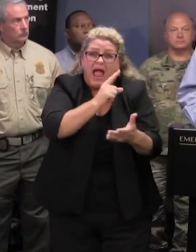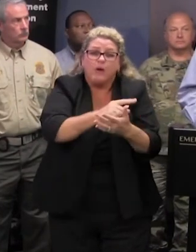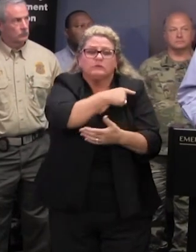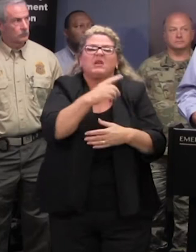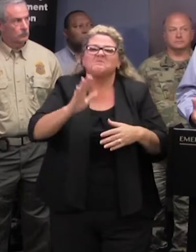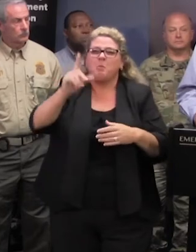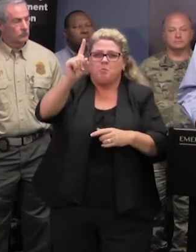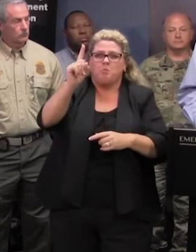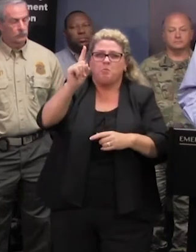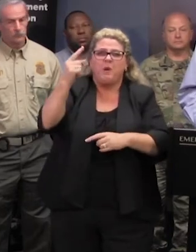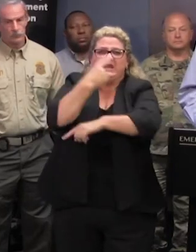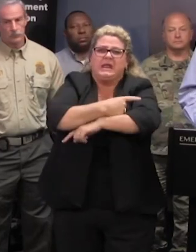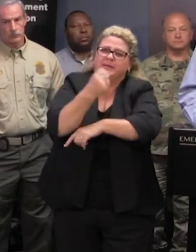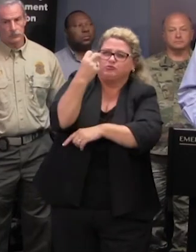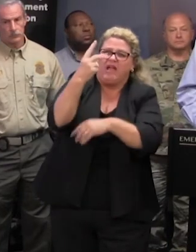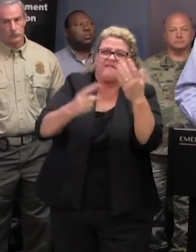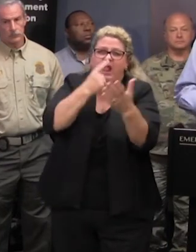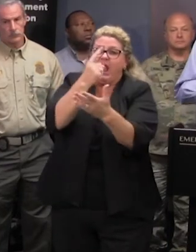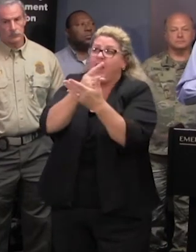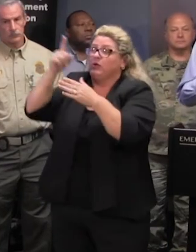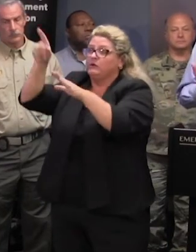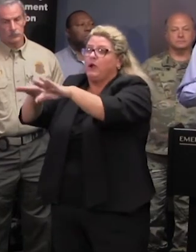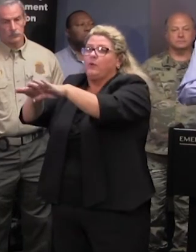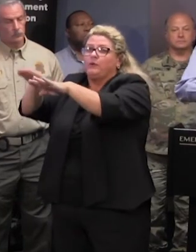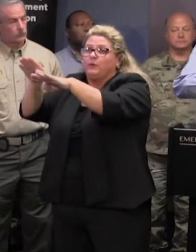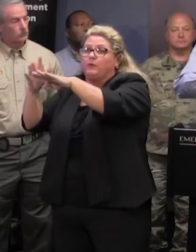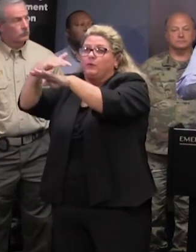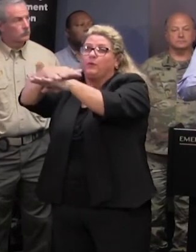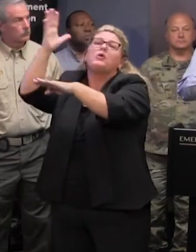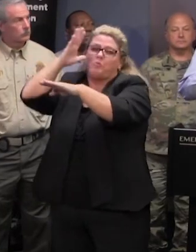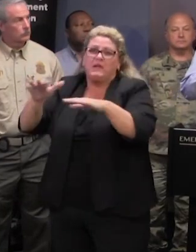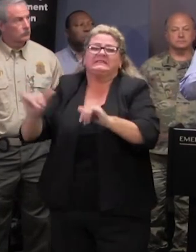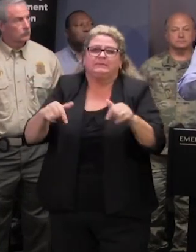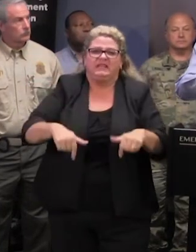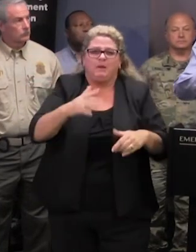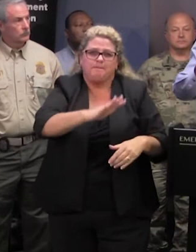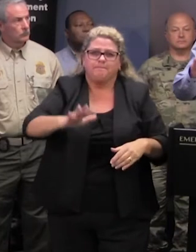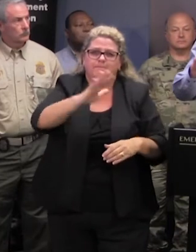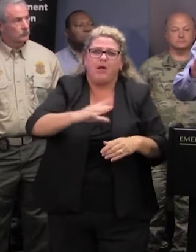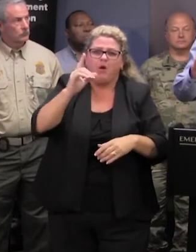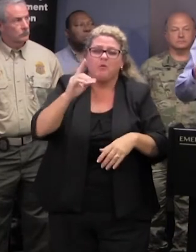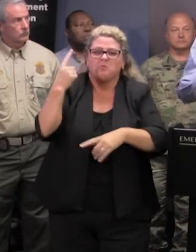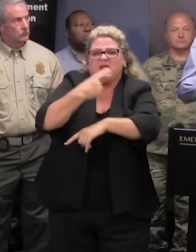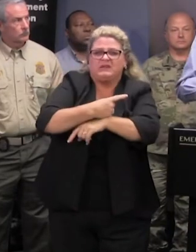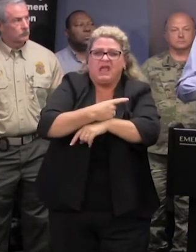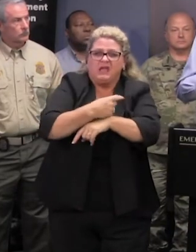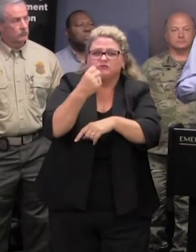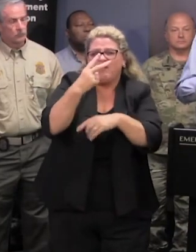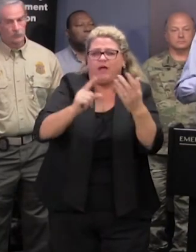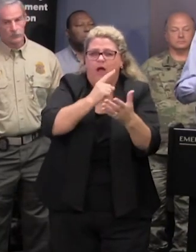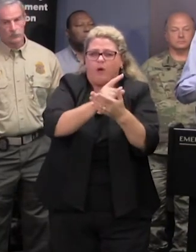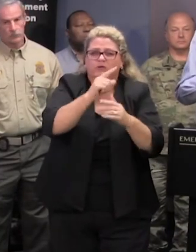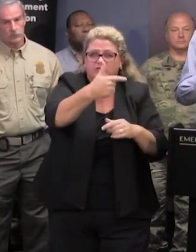12 12 12 hour period you may see the what you'll see as the water will be coming up and it will level for a while everyone will think